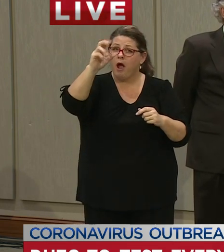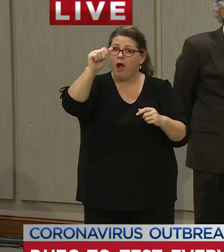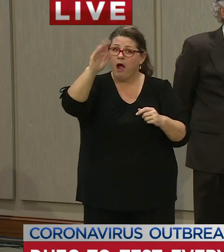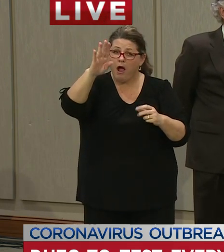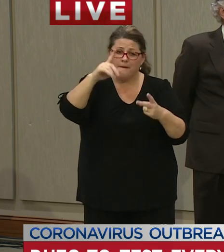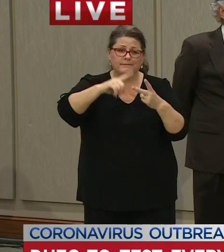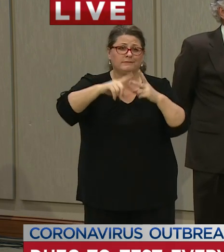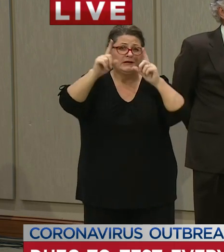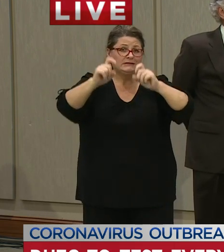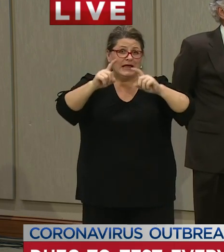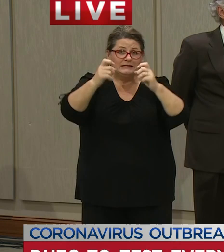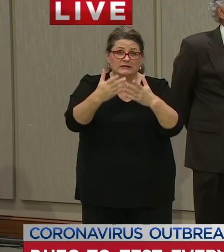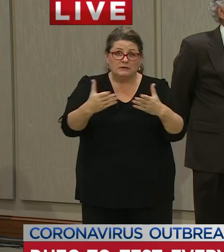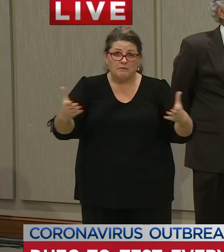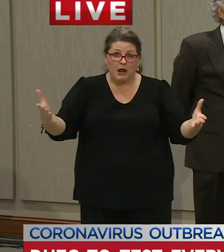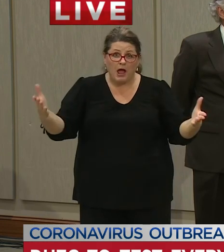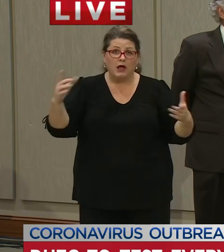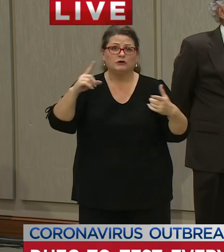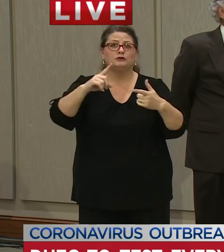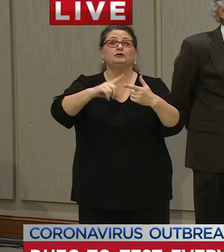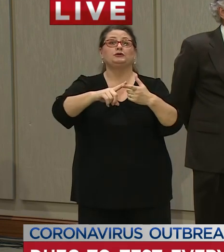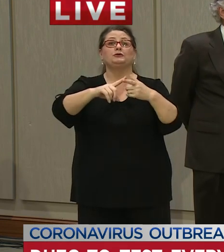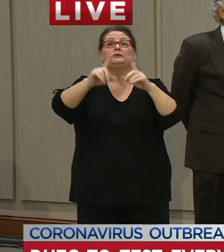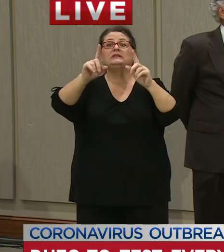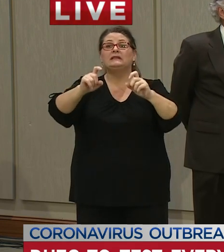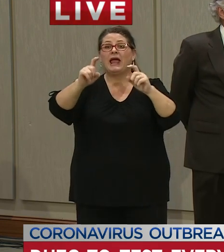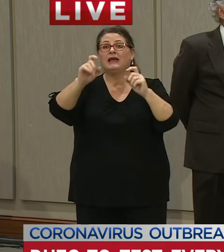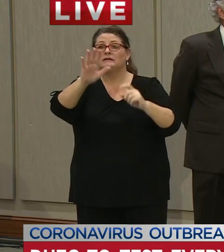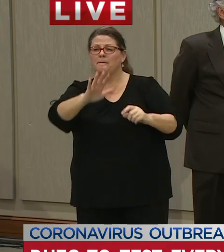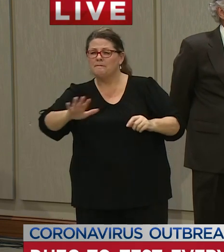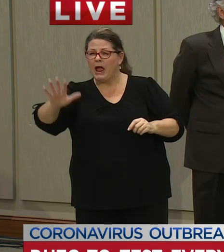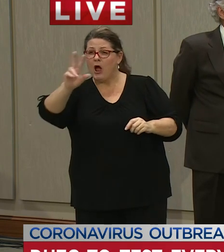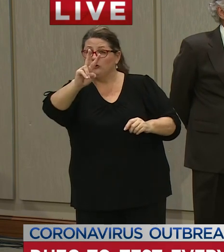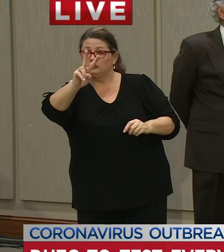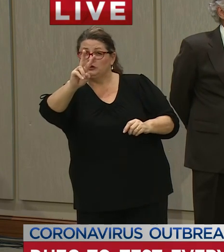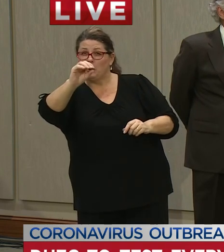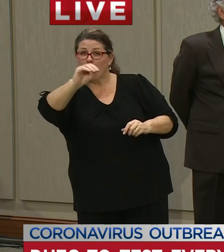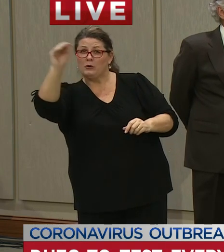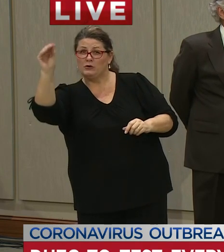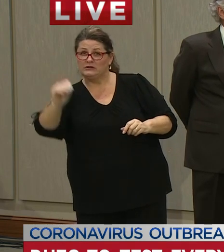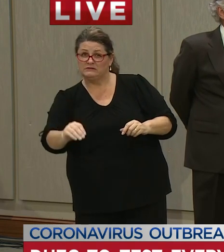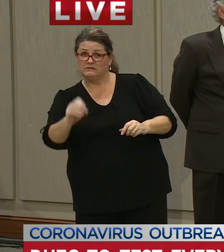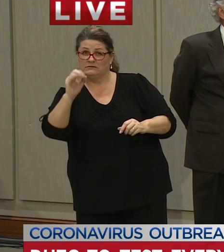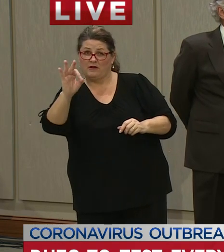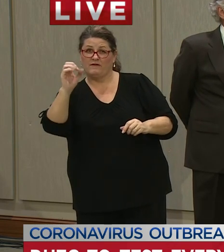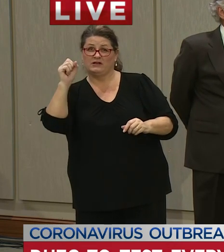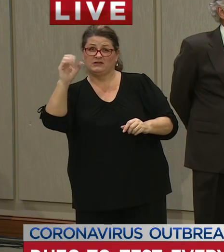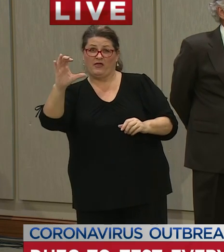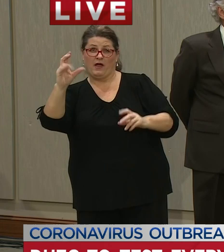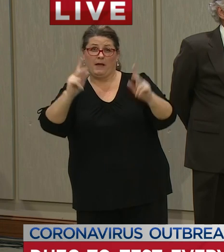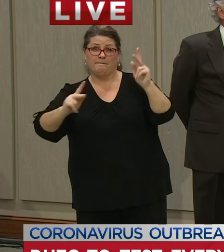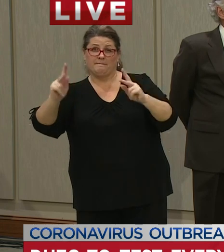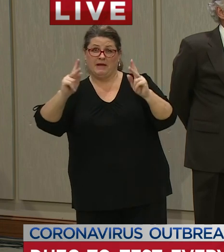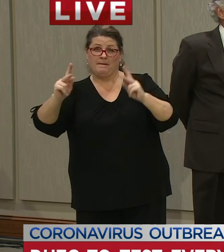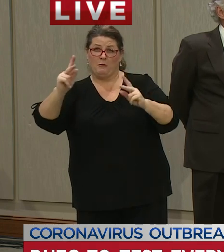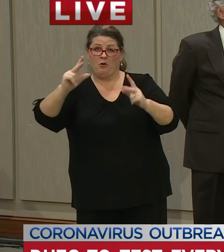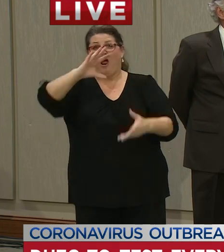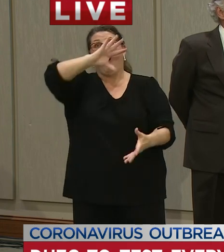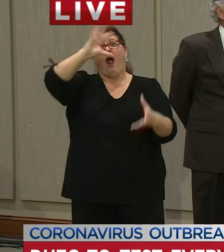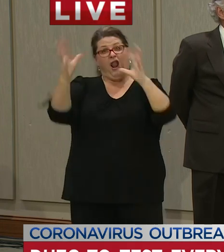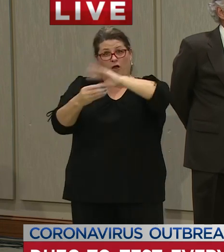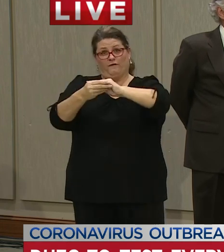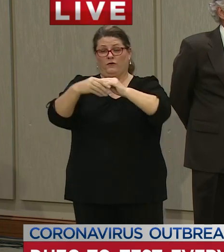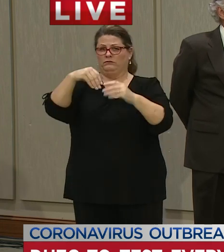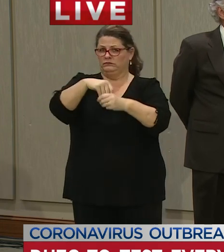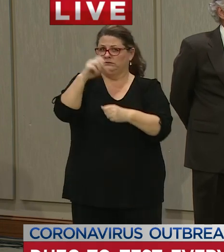test 2 percent of South Carolina's population during the months of May and June through our testing